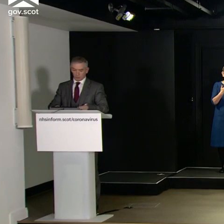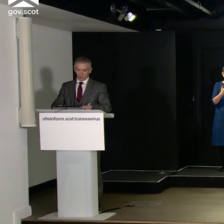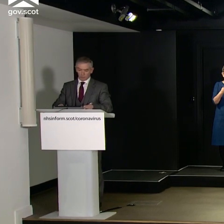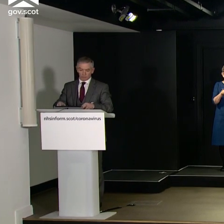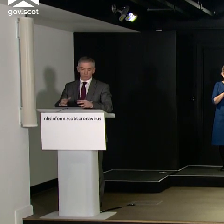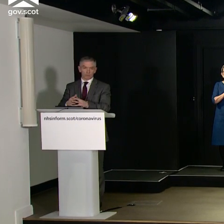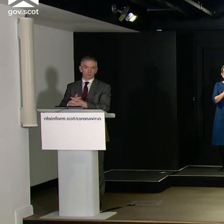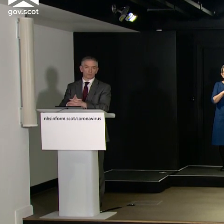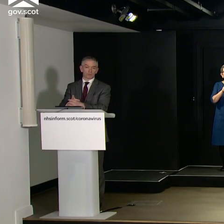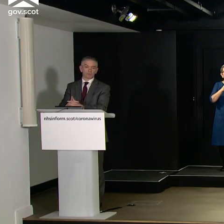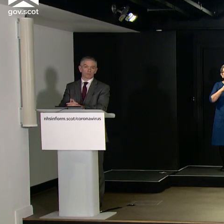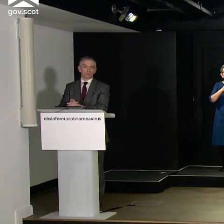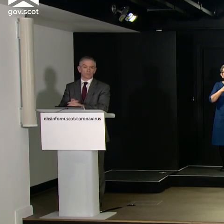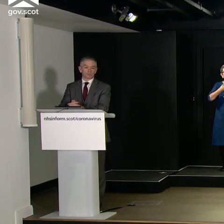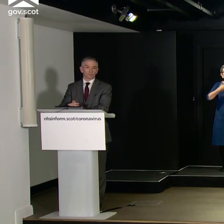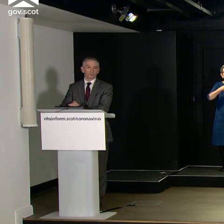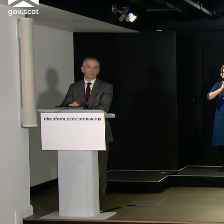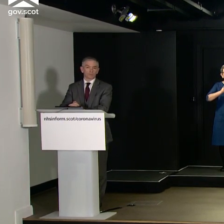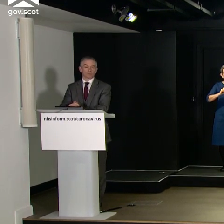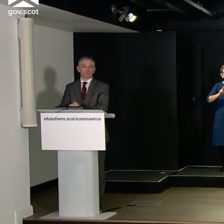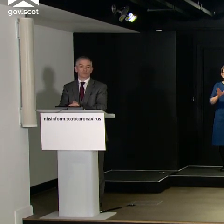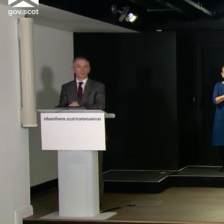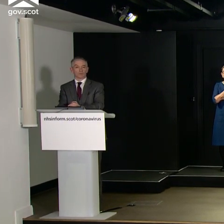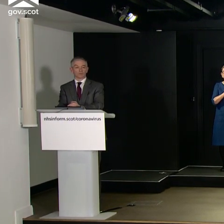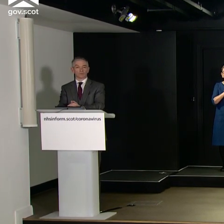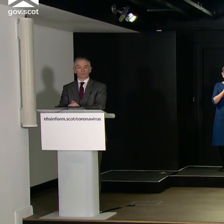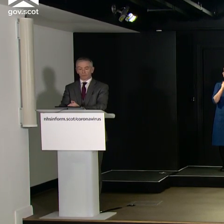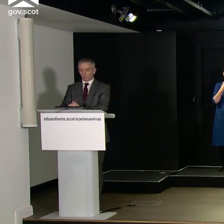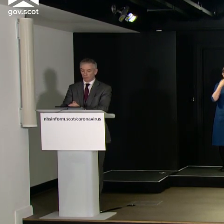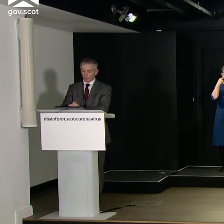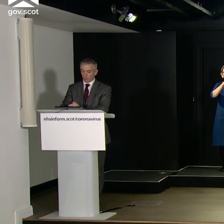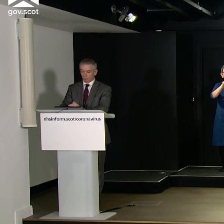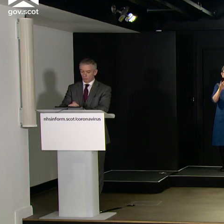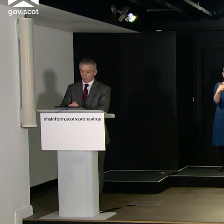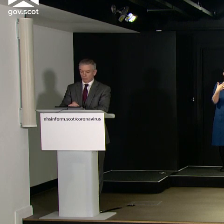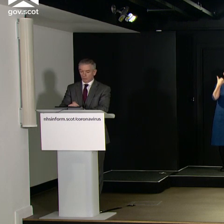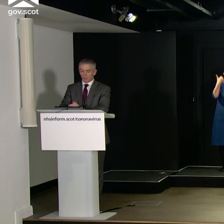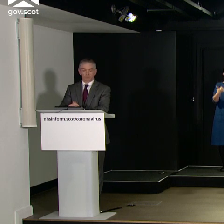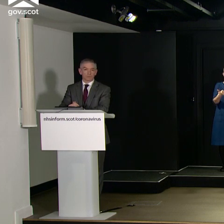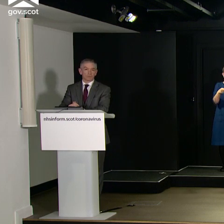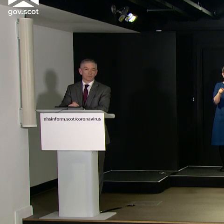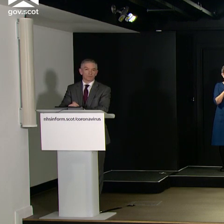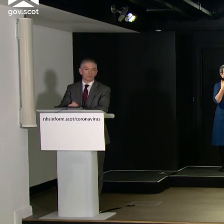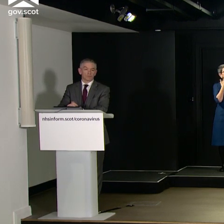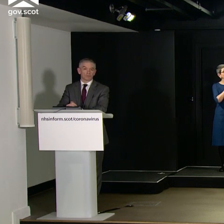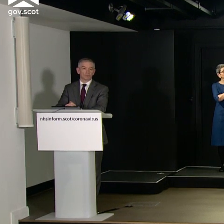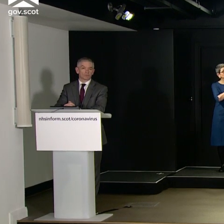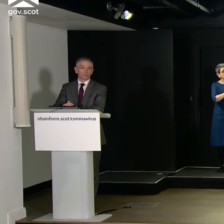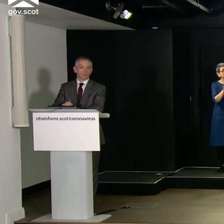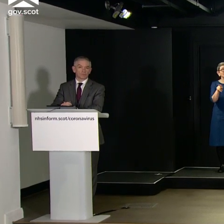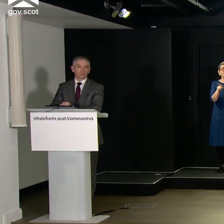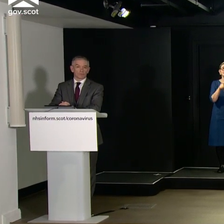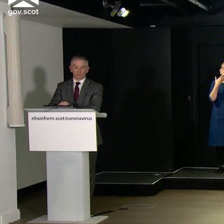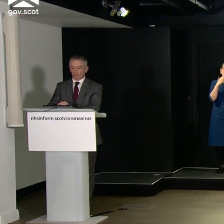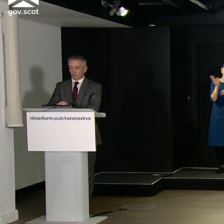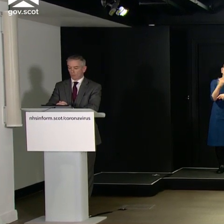our sign language interpreter for helping us make these briefings accessible? Thank the journalists, as always, and in particular, thank all of you.